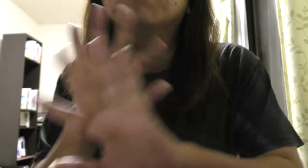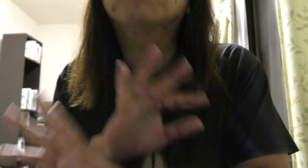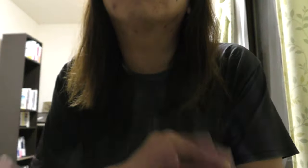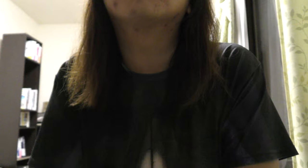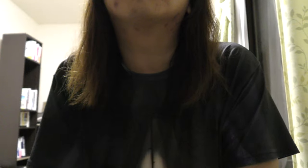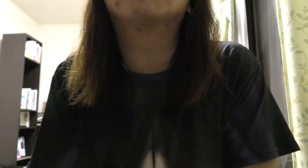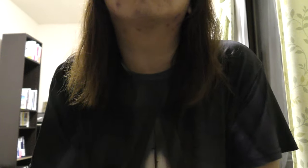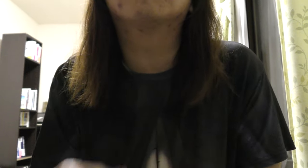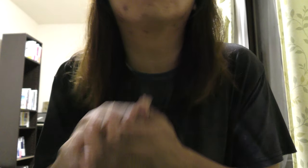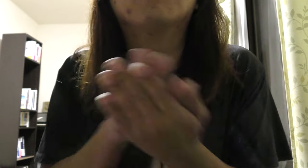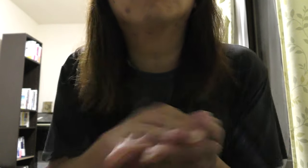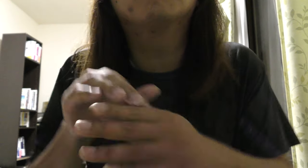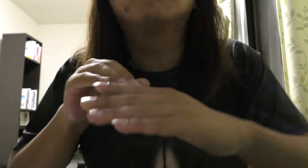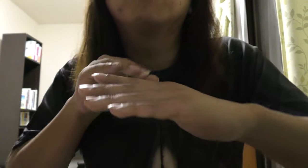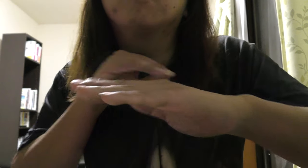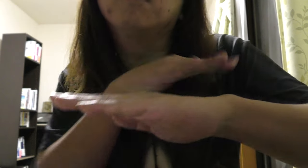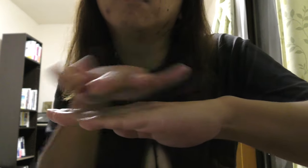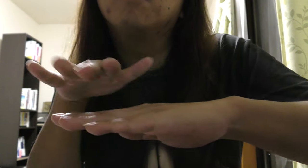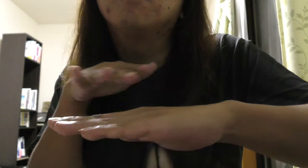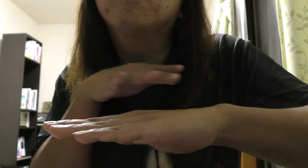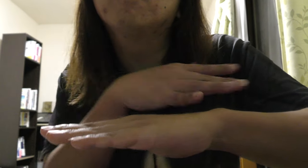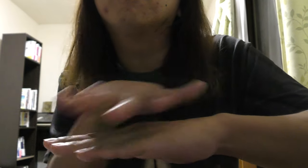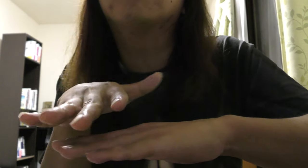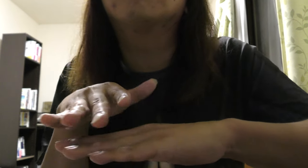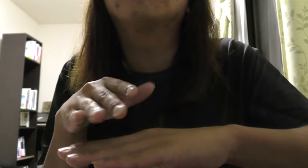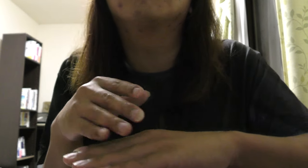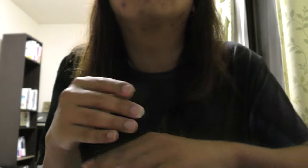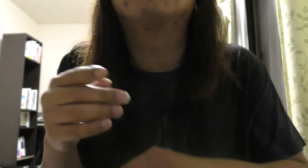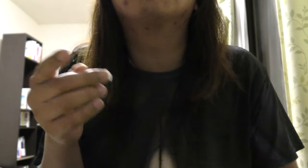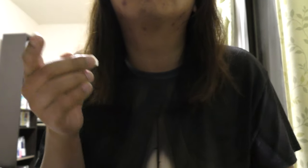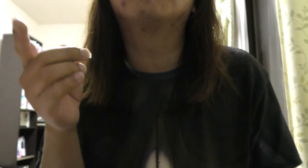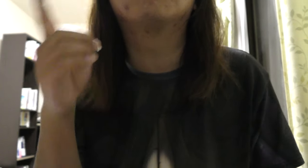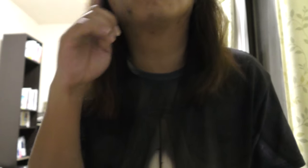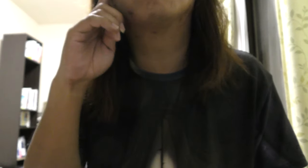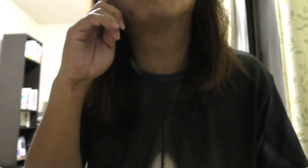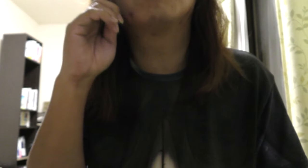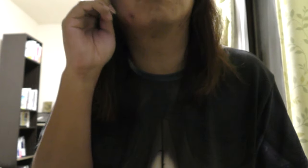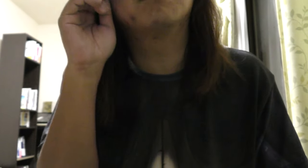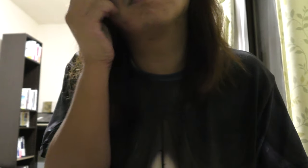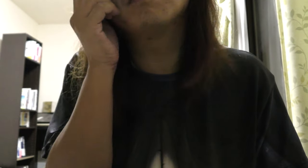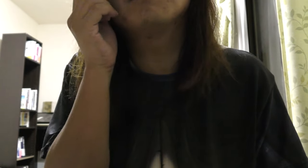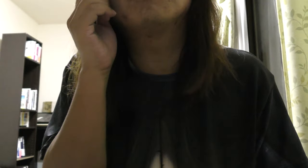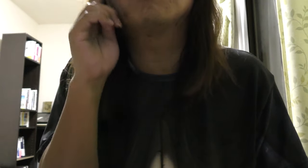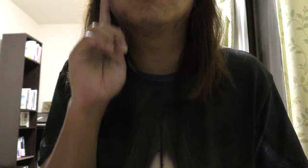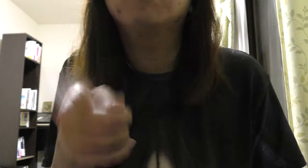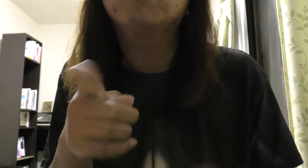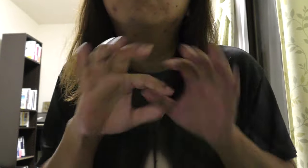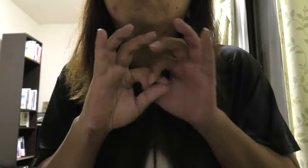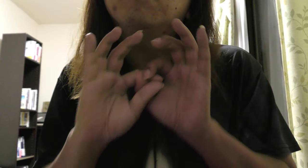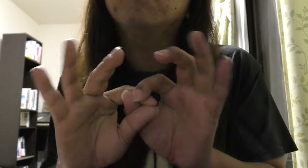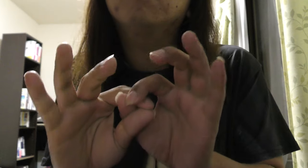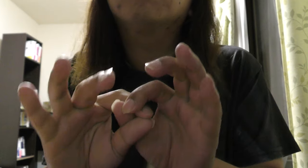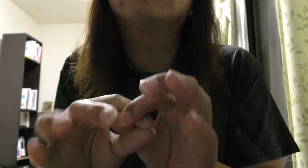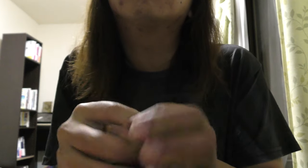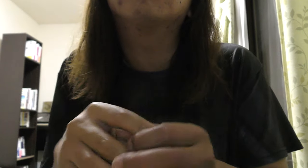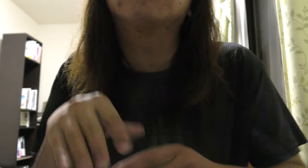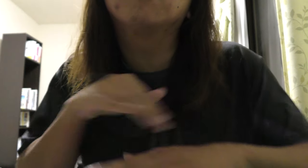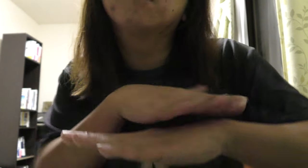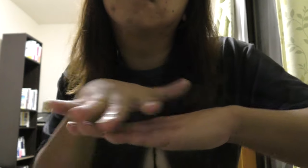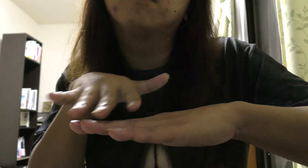Crucify my love If my love is right Crucify